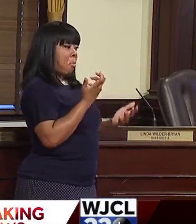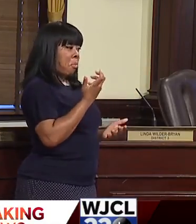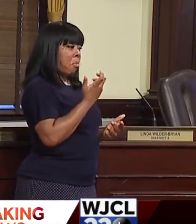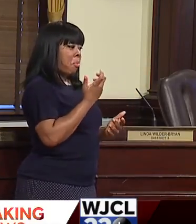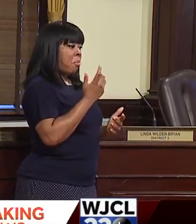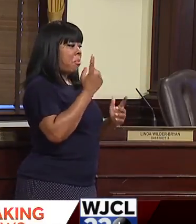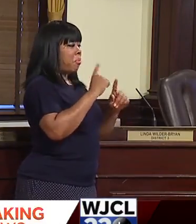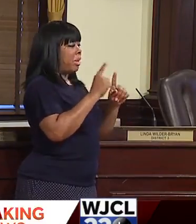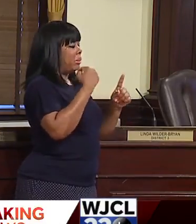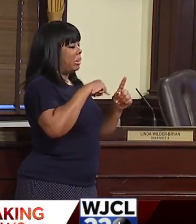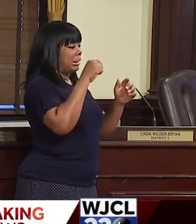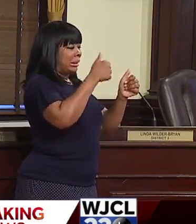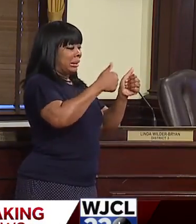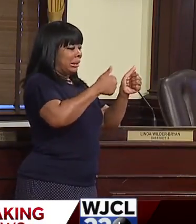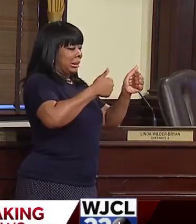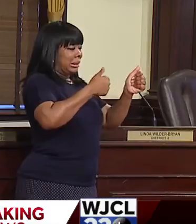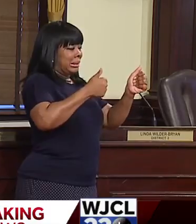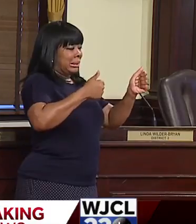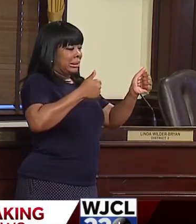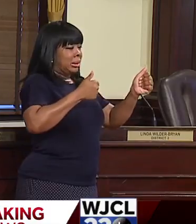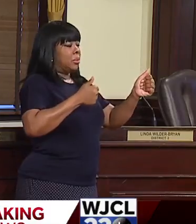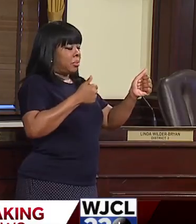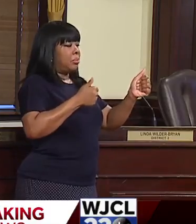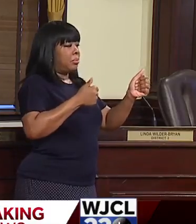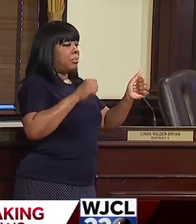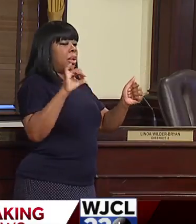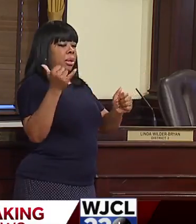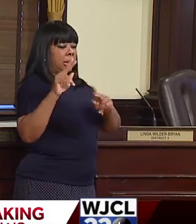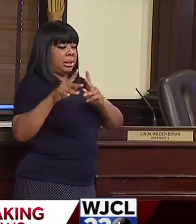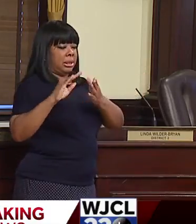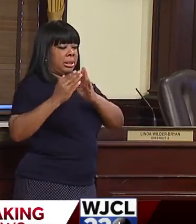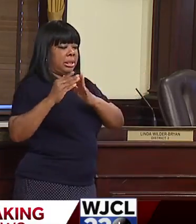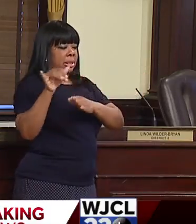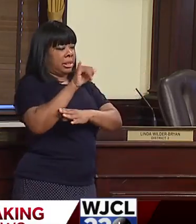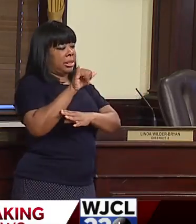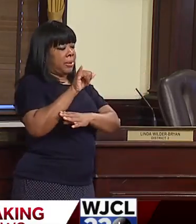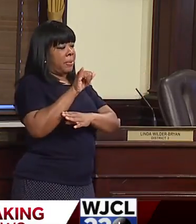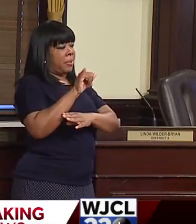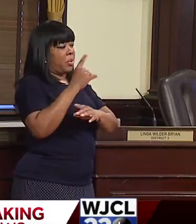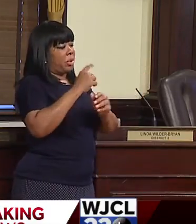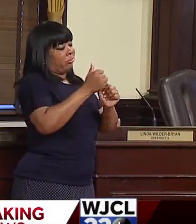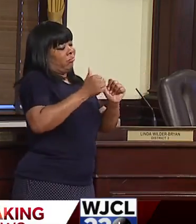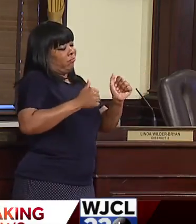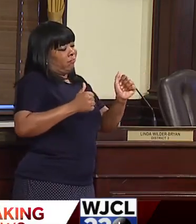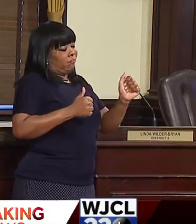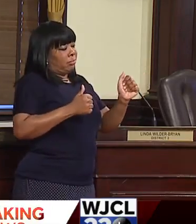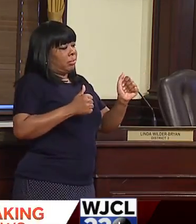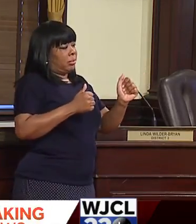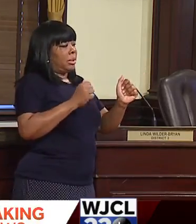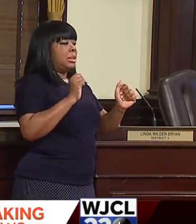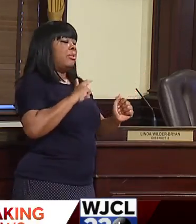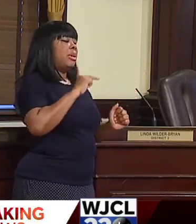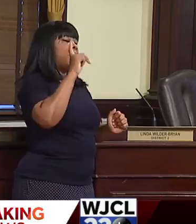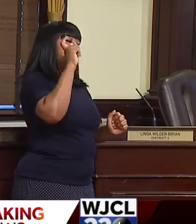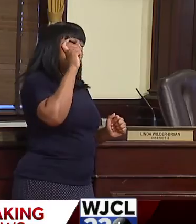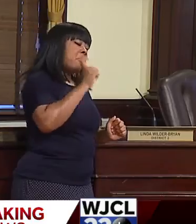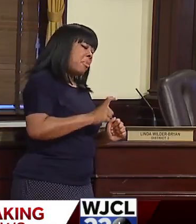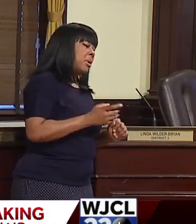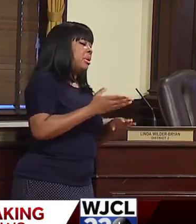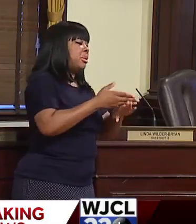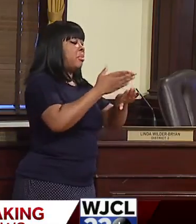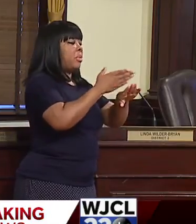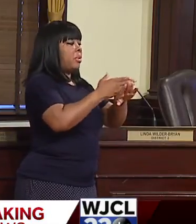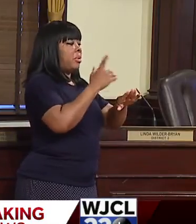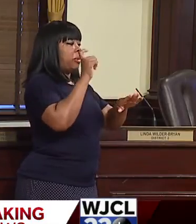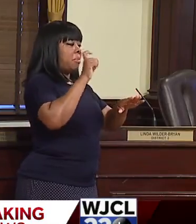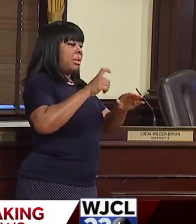which still lags behind similarly situated cities in our region. Savannah, we got to do better. We